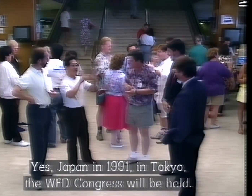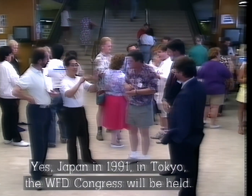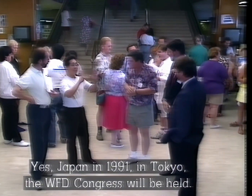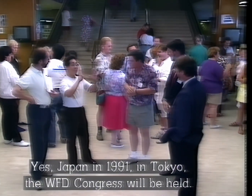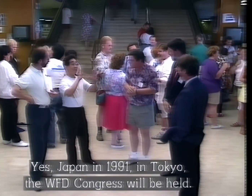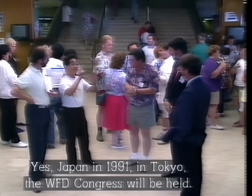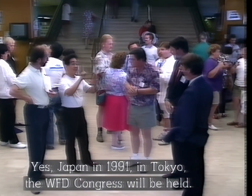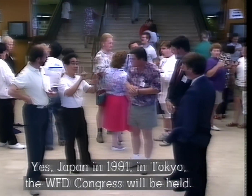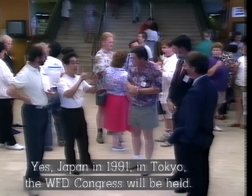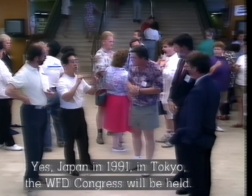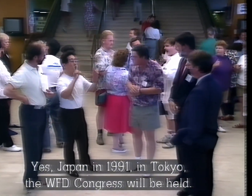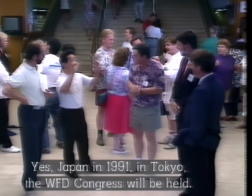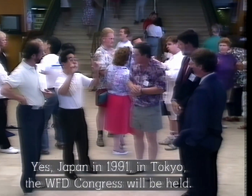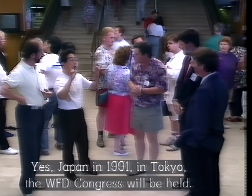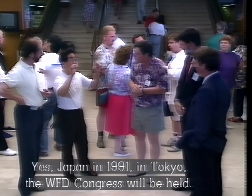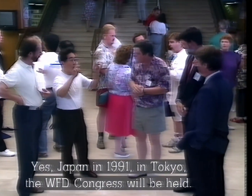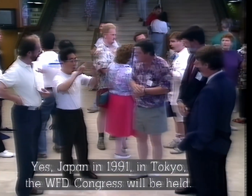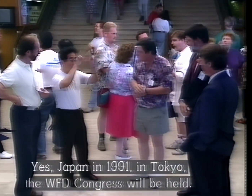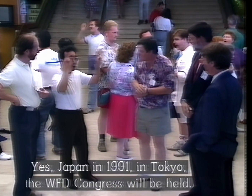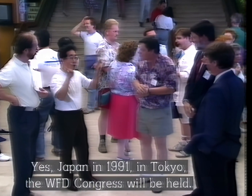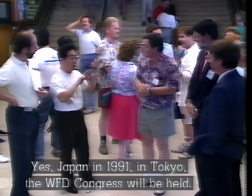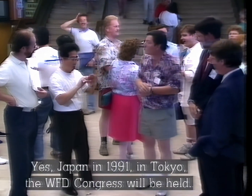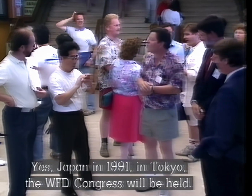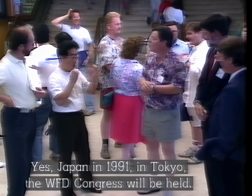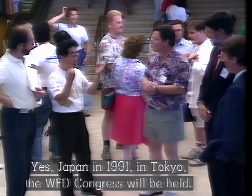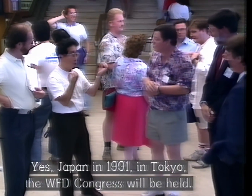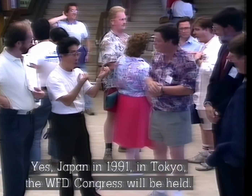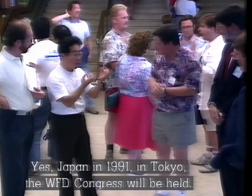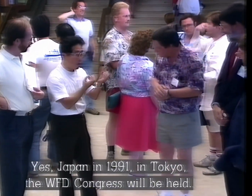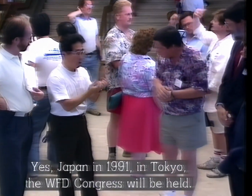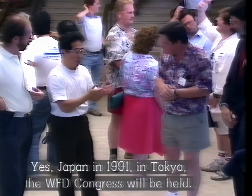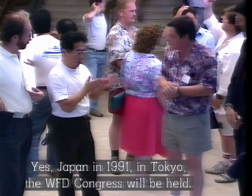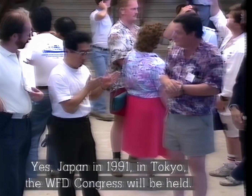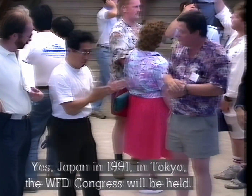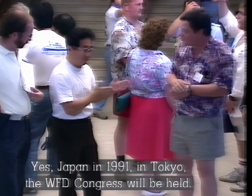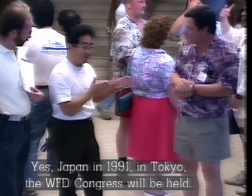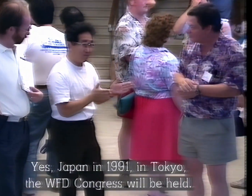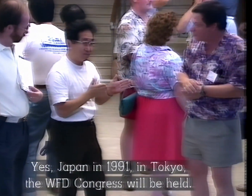Yes, Japan, 1991, in Tokyo. The World Federation Congress will be held.